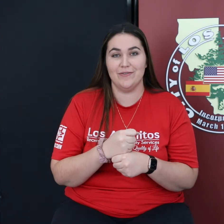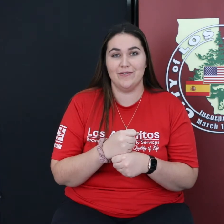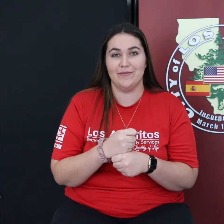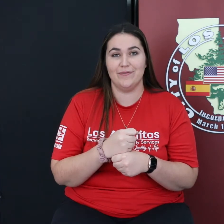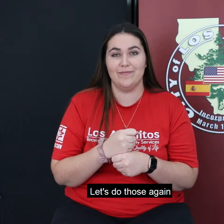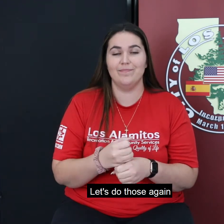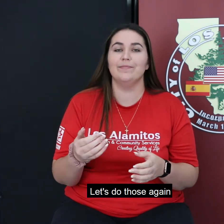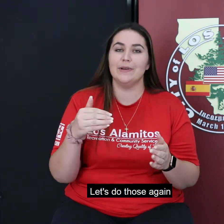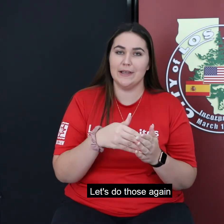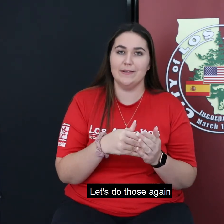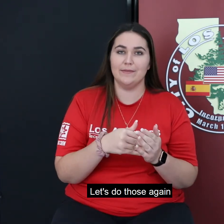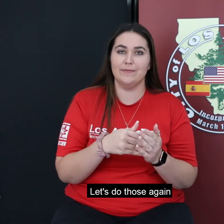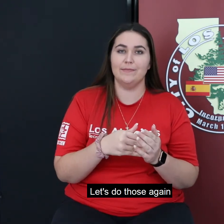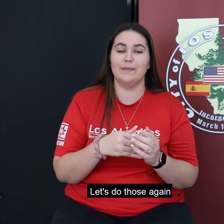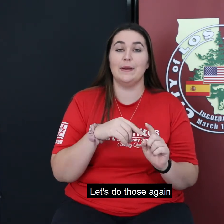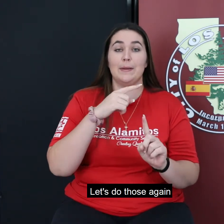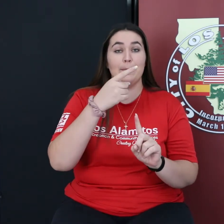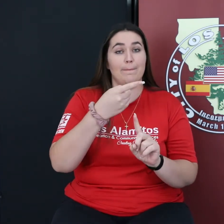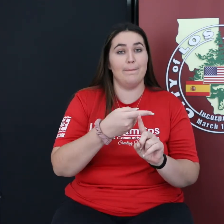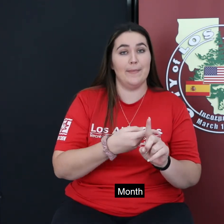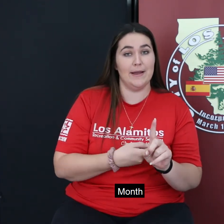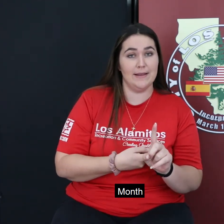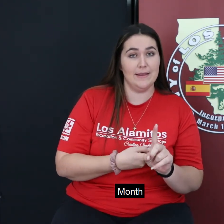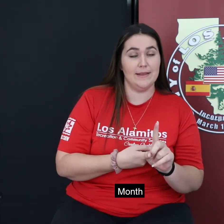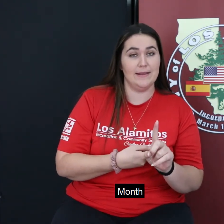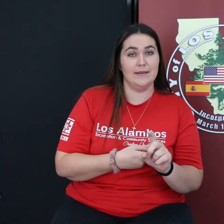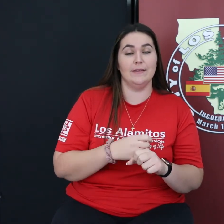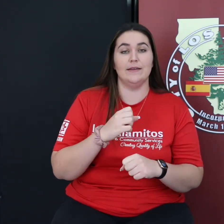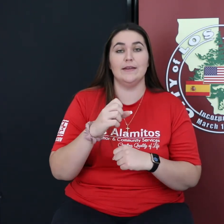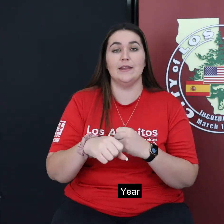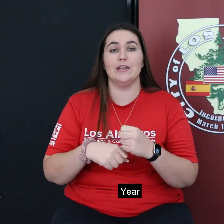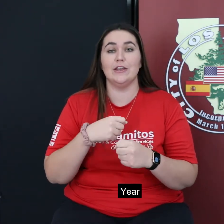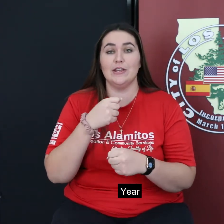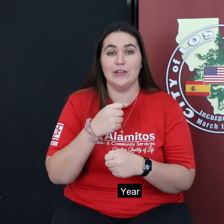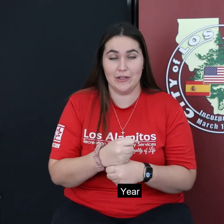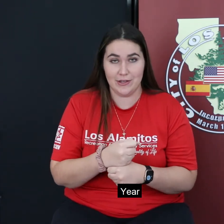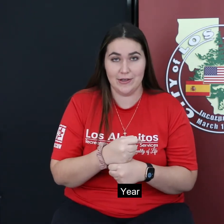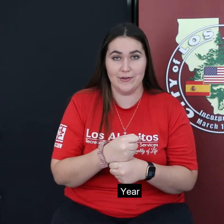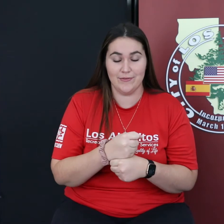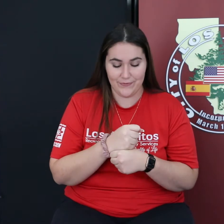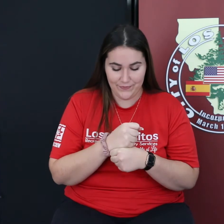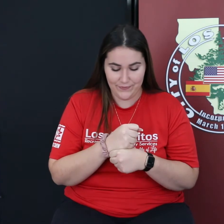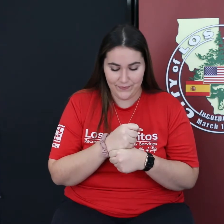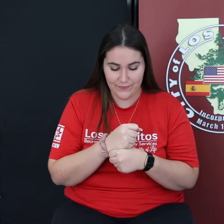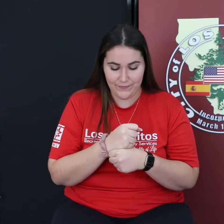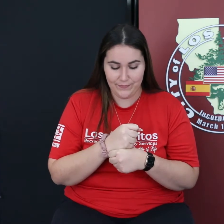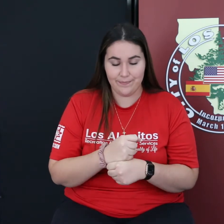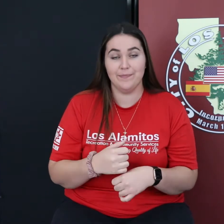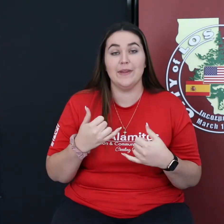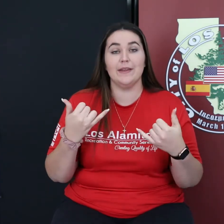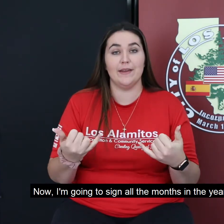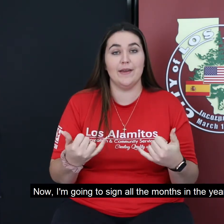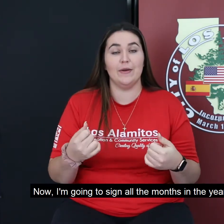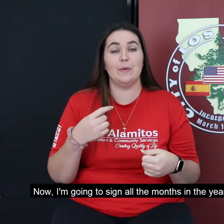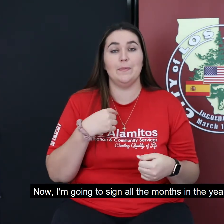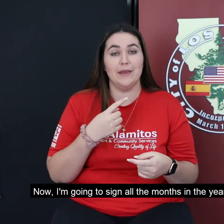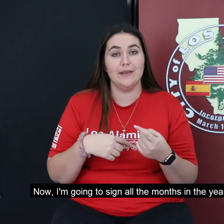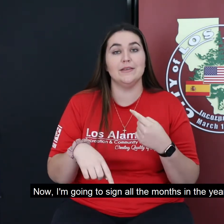Let's do those again. Month, year. Now, I'm going to